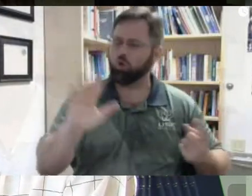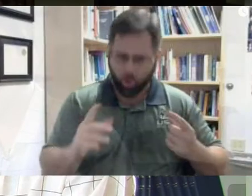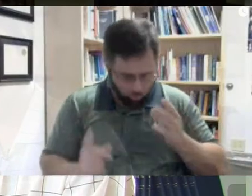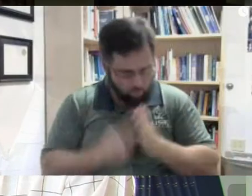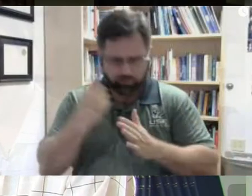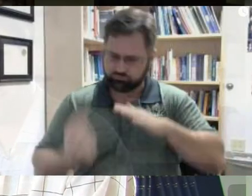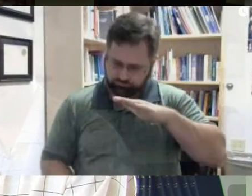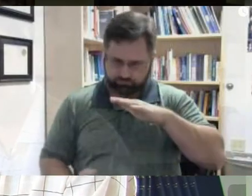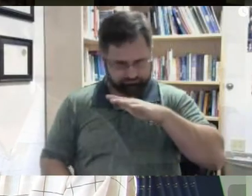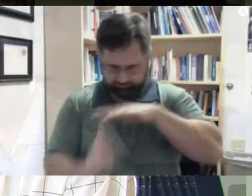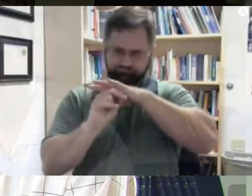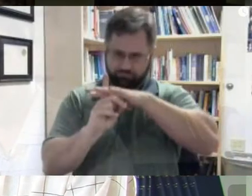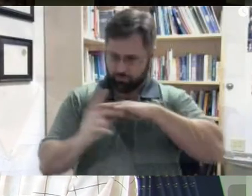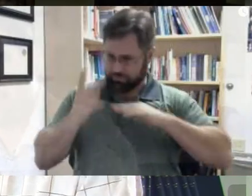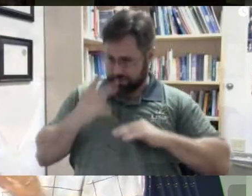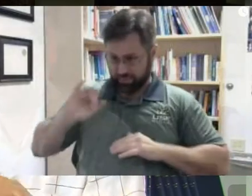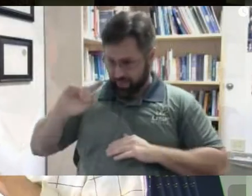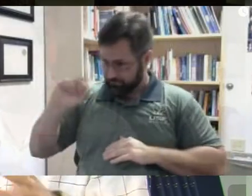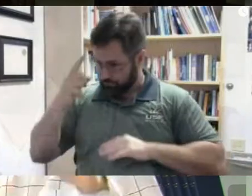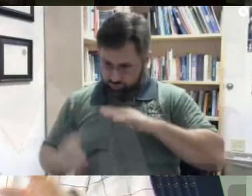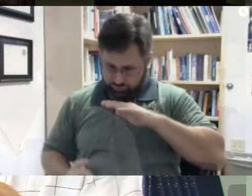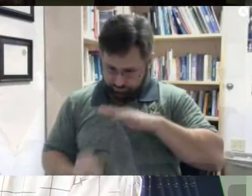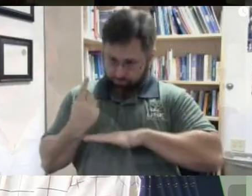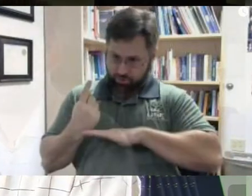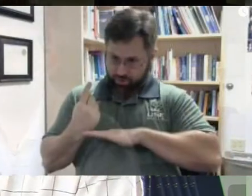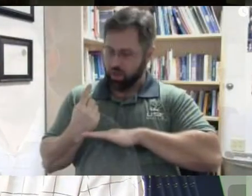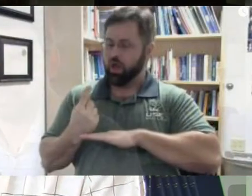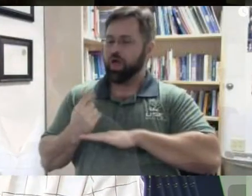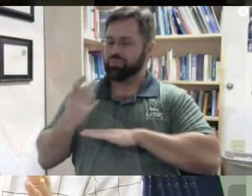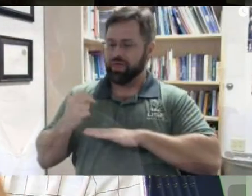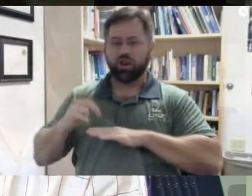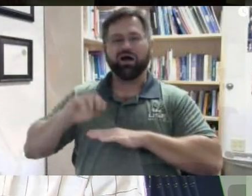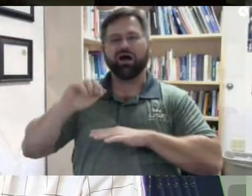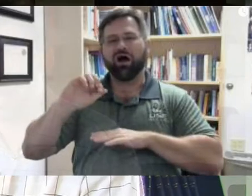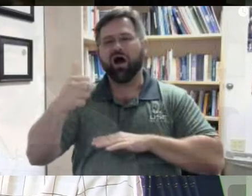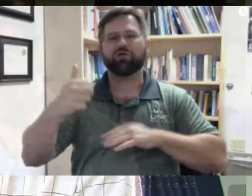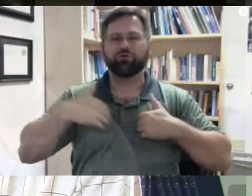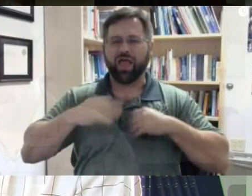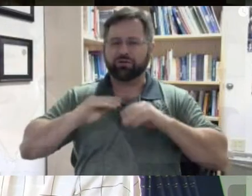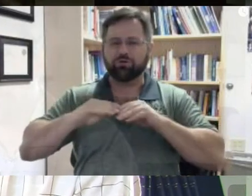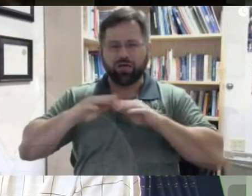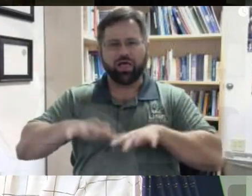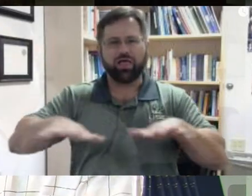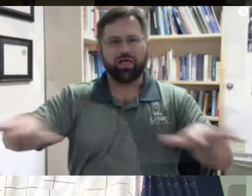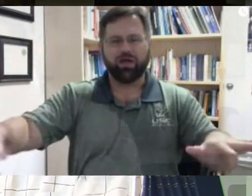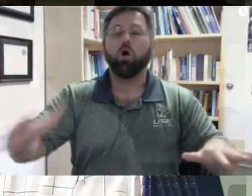a basic cell structure. And that cell structure, there's so many points in common that it's very plain that it all had a single ancestor. And that single ancestor